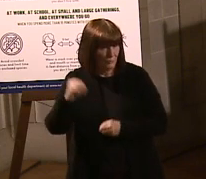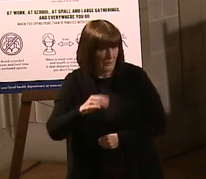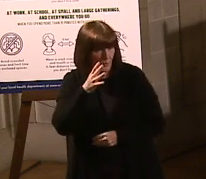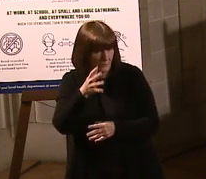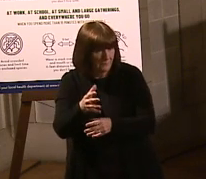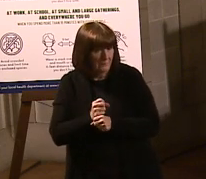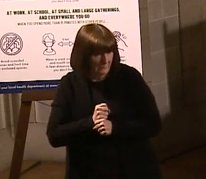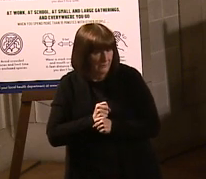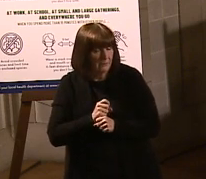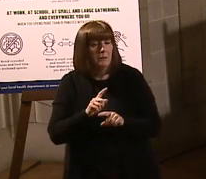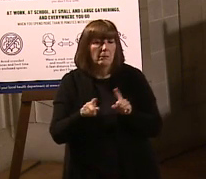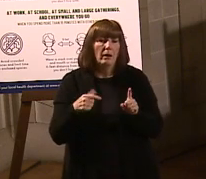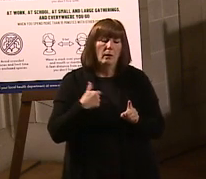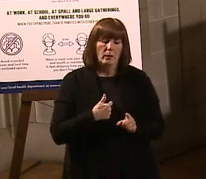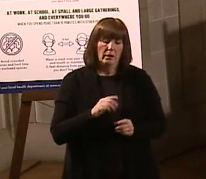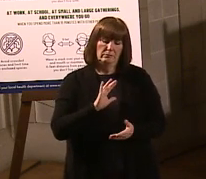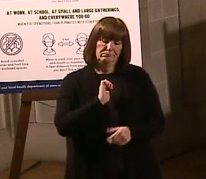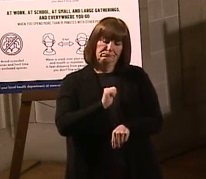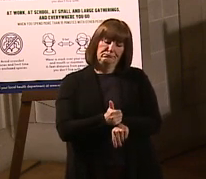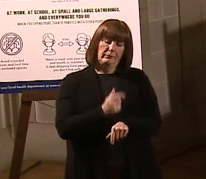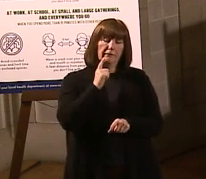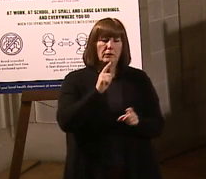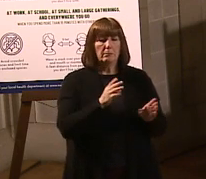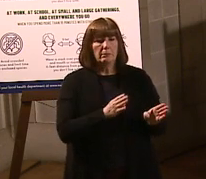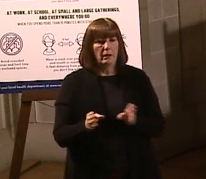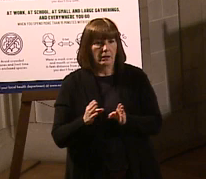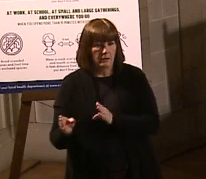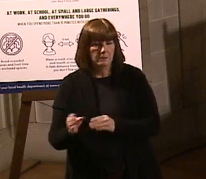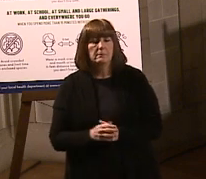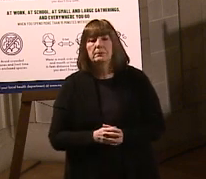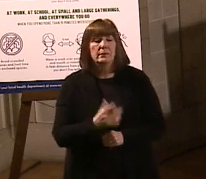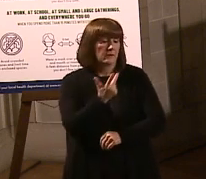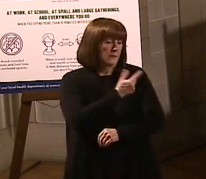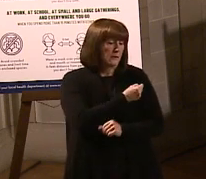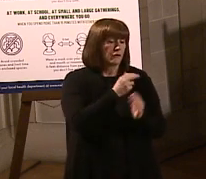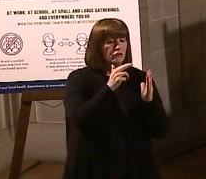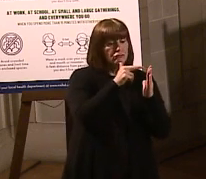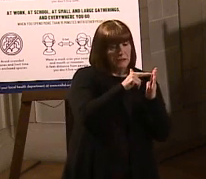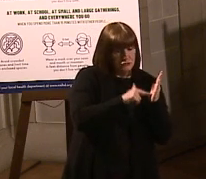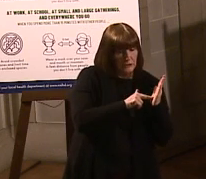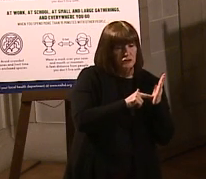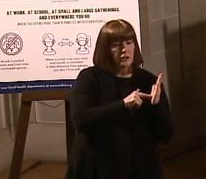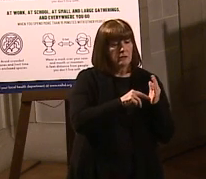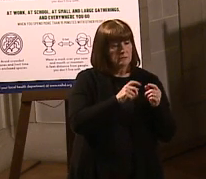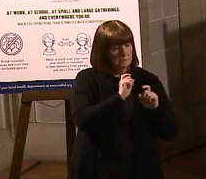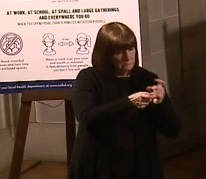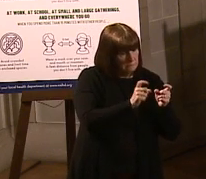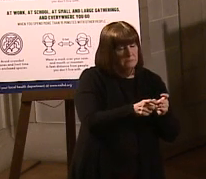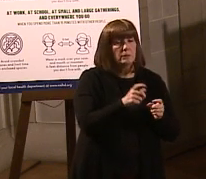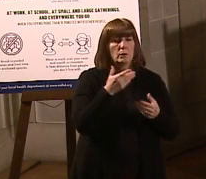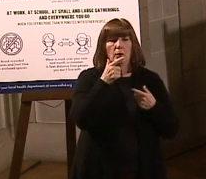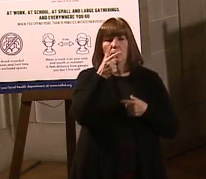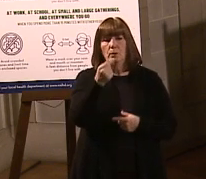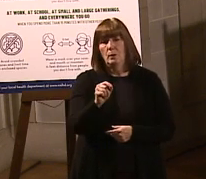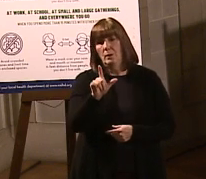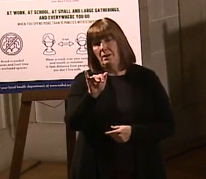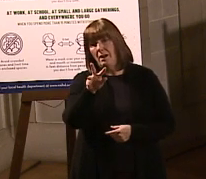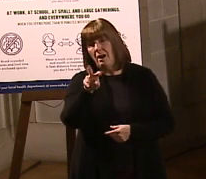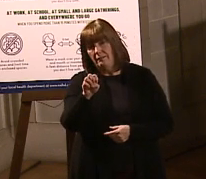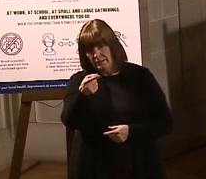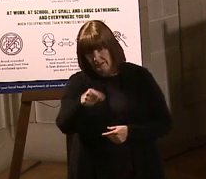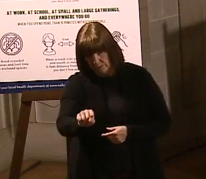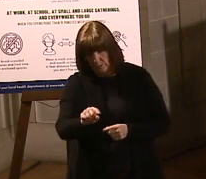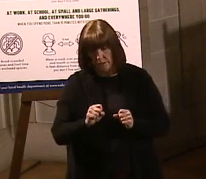what we are using for planning. The vaccine registration and administration system will go live next week with a tentative launch date of January